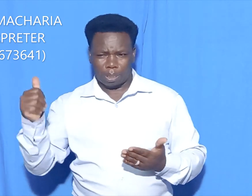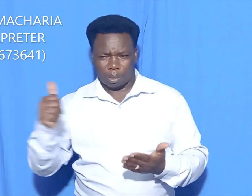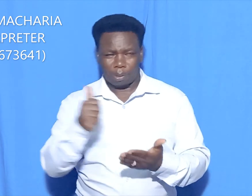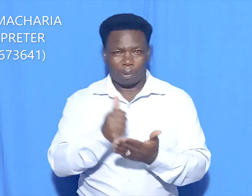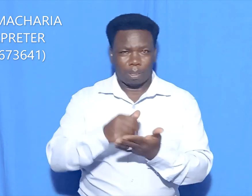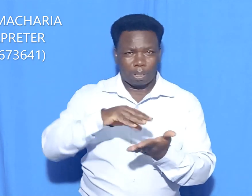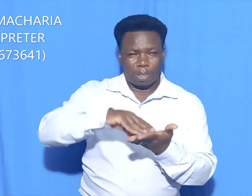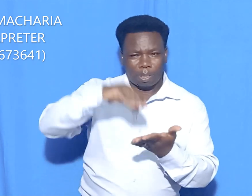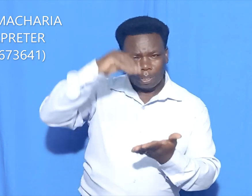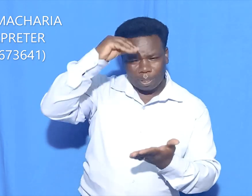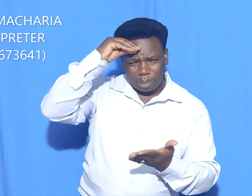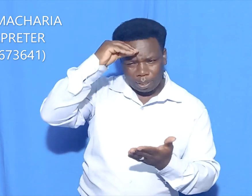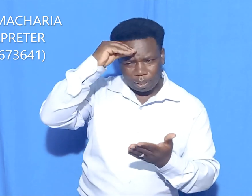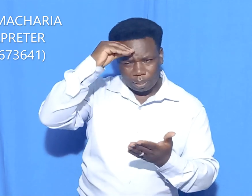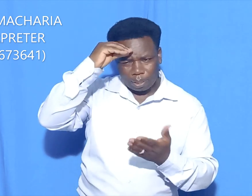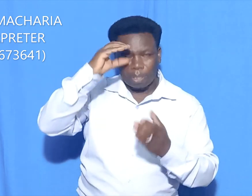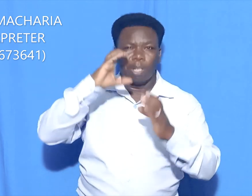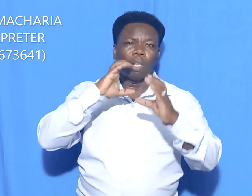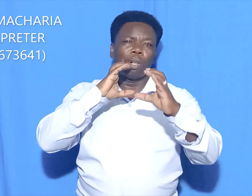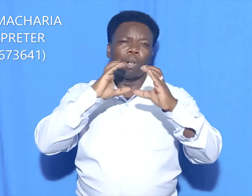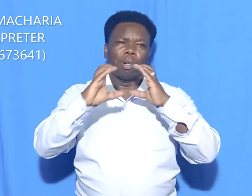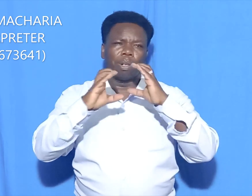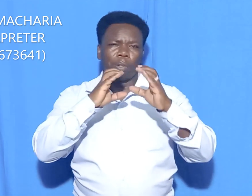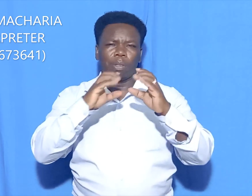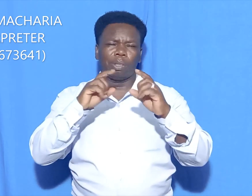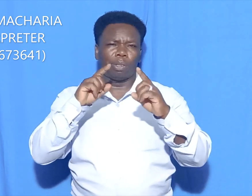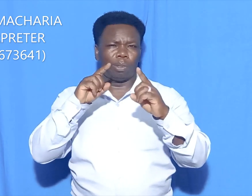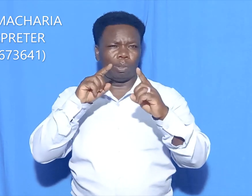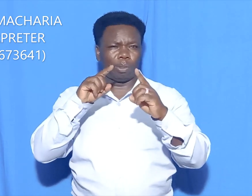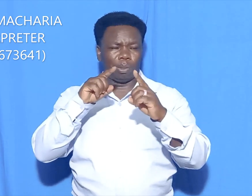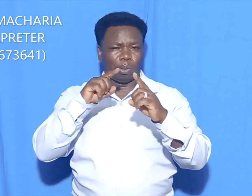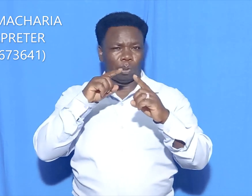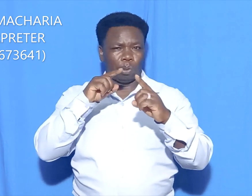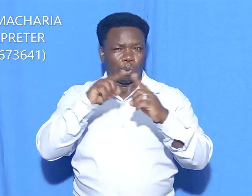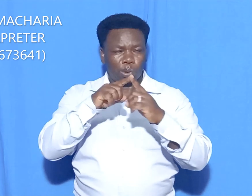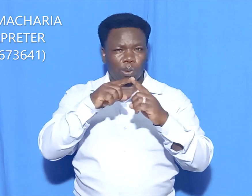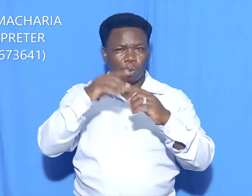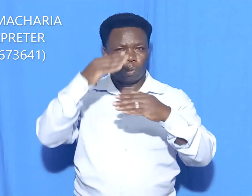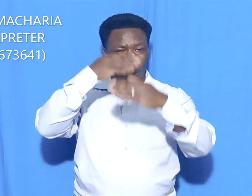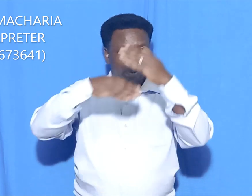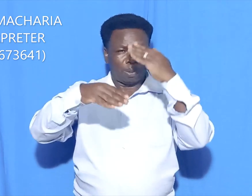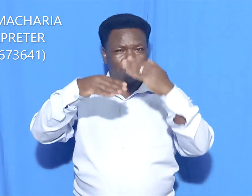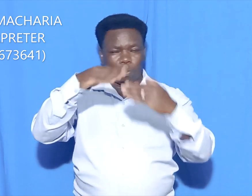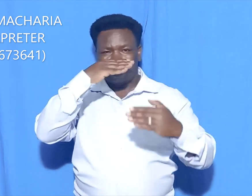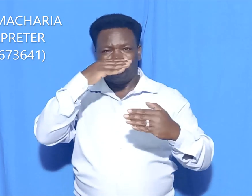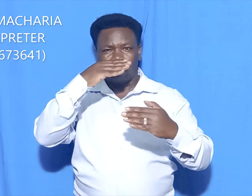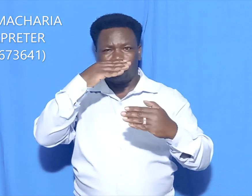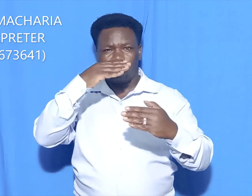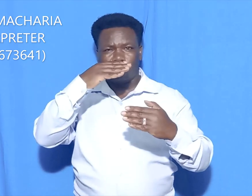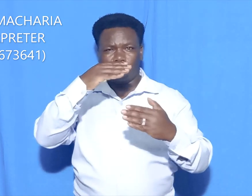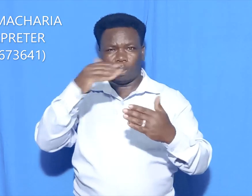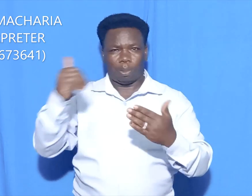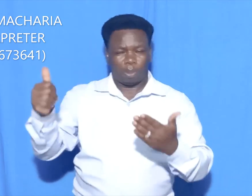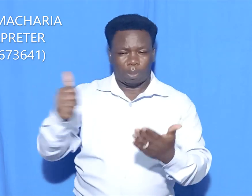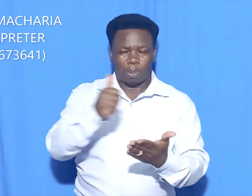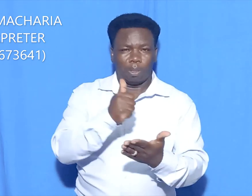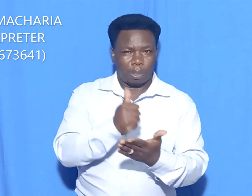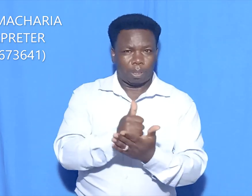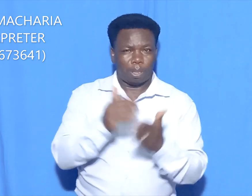communication for qualified applicants. The requirement is valid billing address or